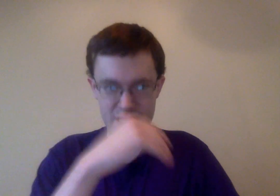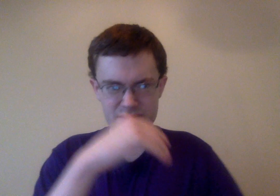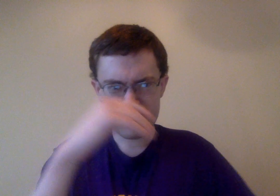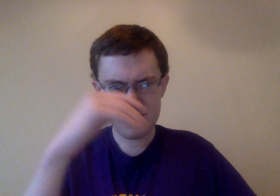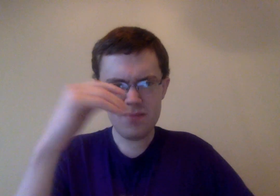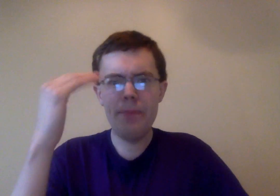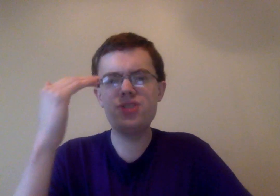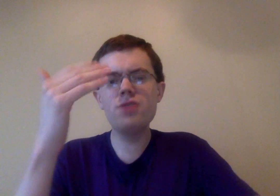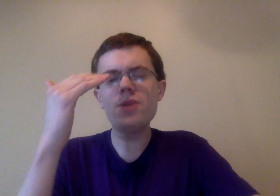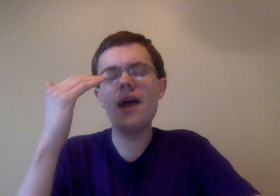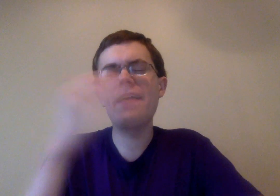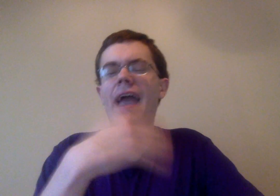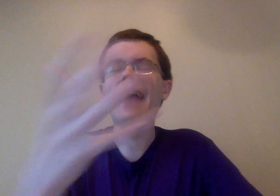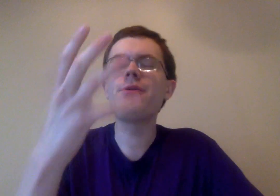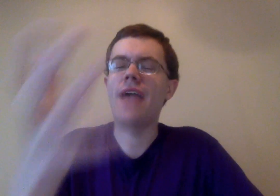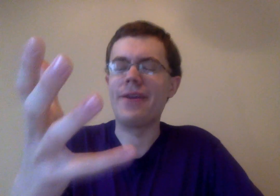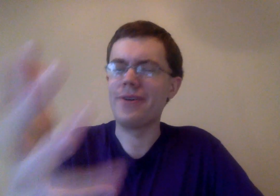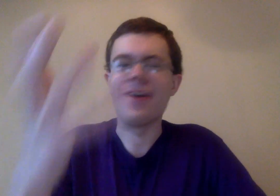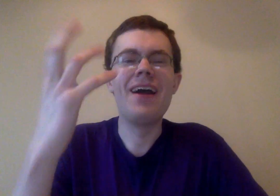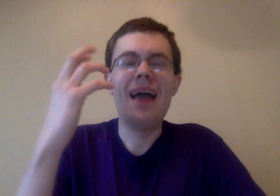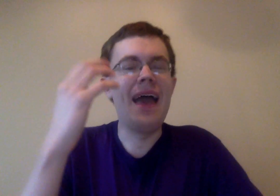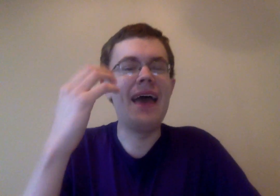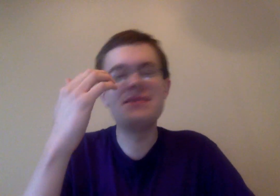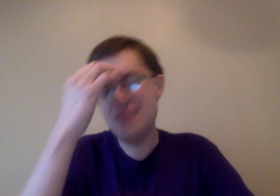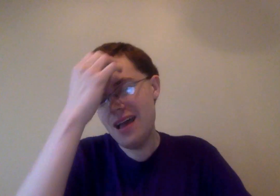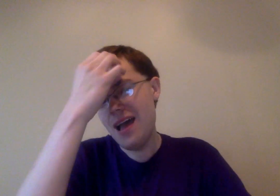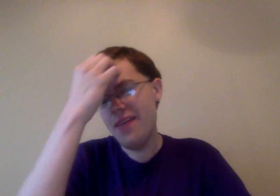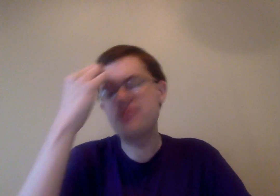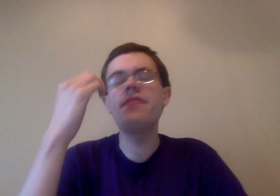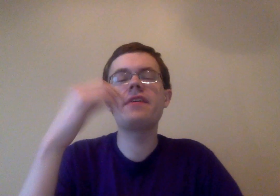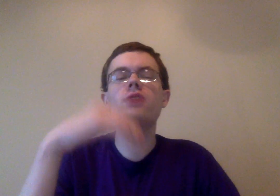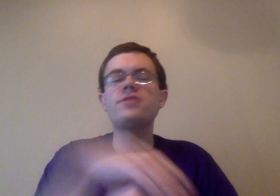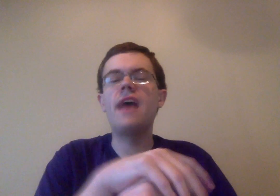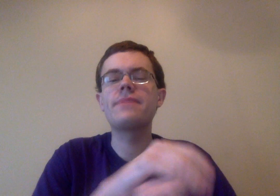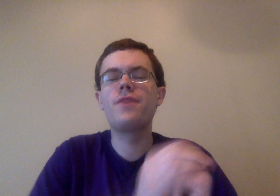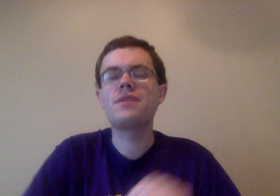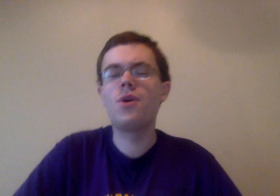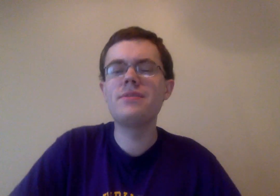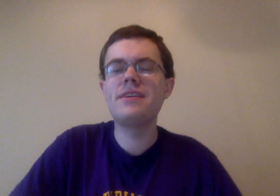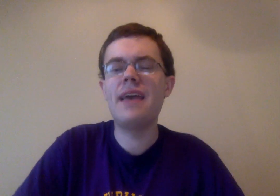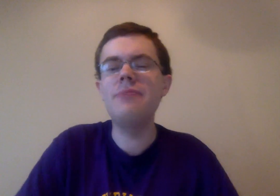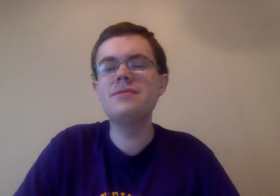Um, but Chocho got, like, angry at her. And, like, saying, like, oh, she's acting perfectly normally, and I'm just,